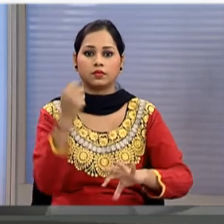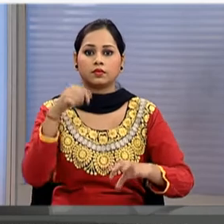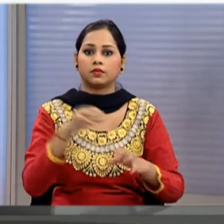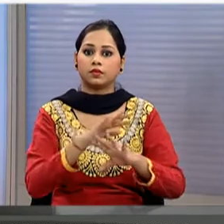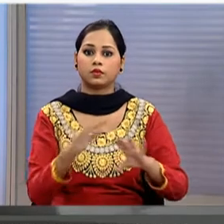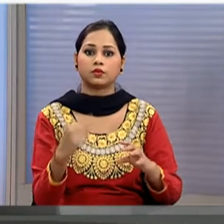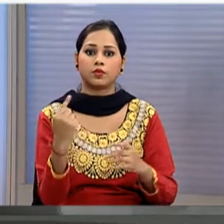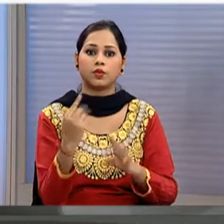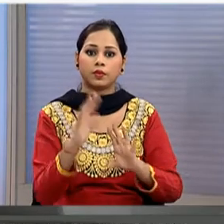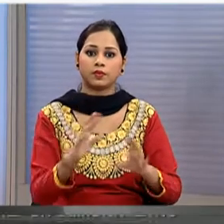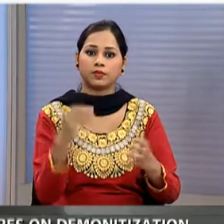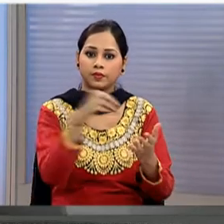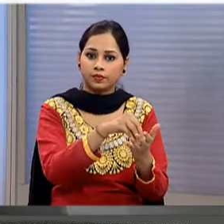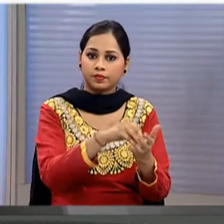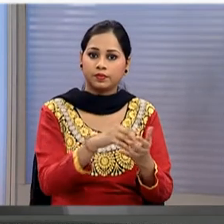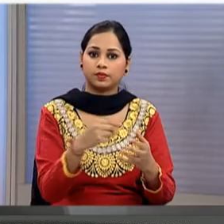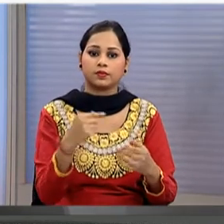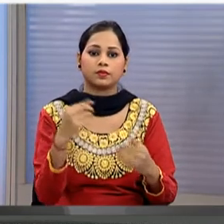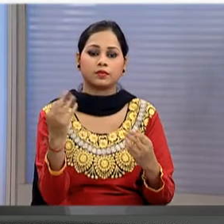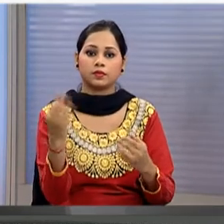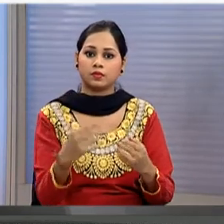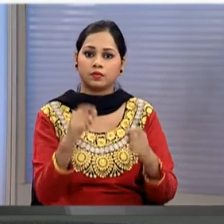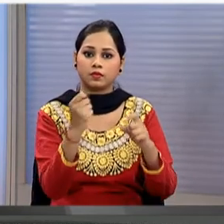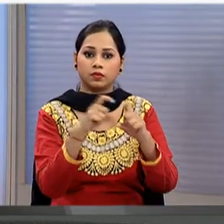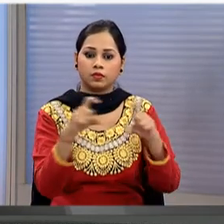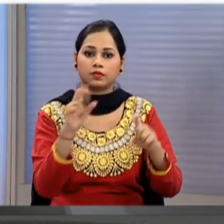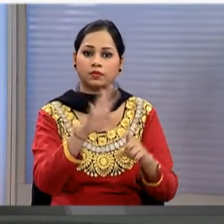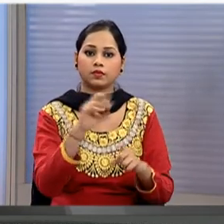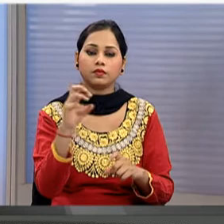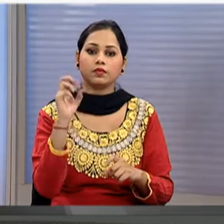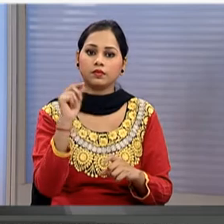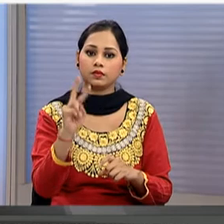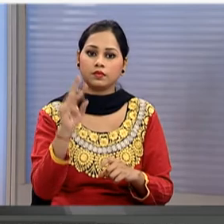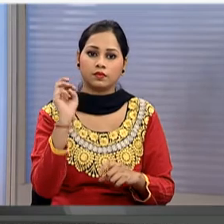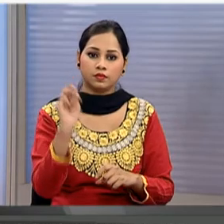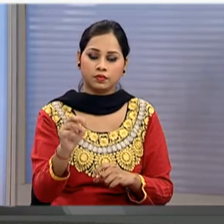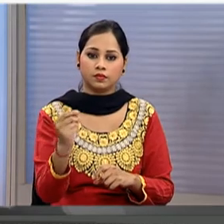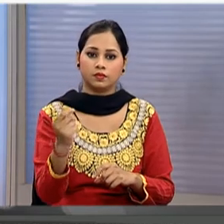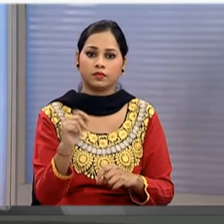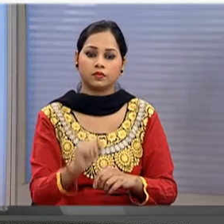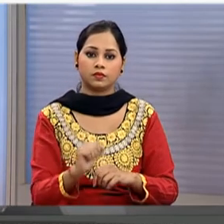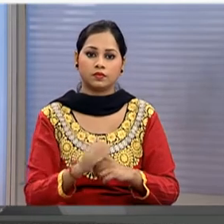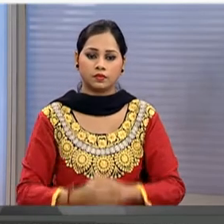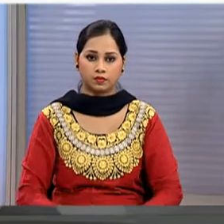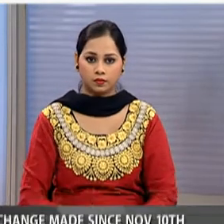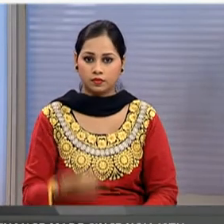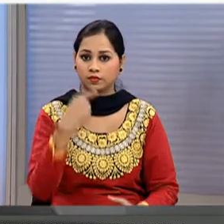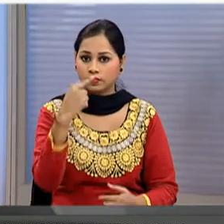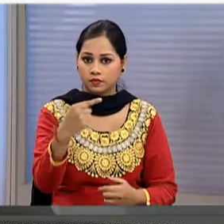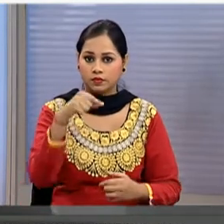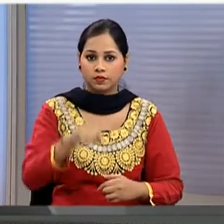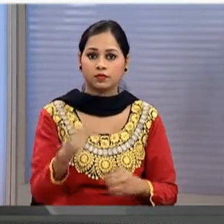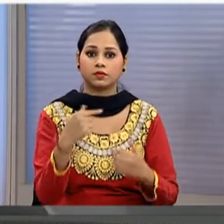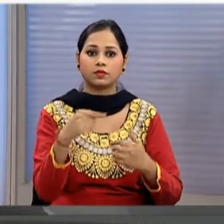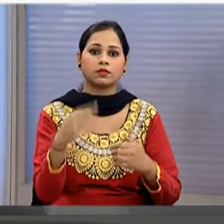be done only after deposits made in new notes of 500 rupees and 2,000 rupees to nomination it said the step